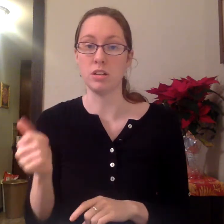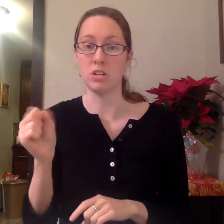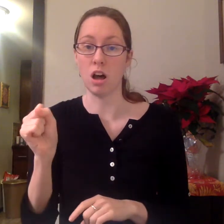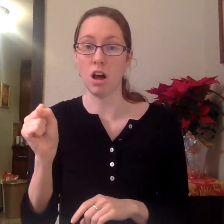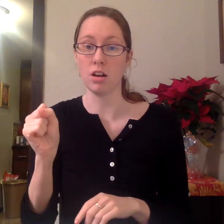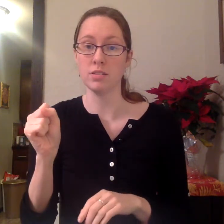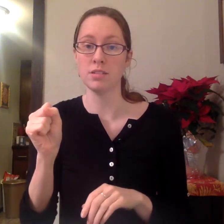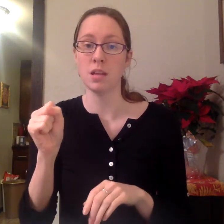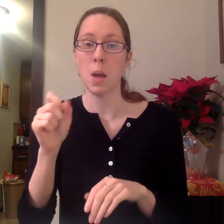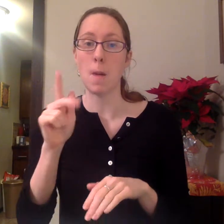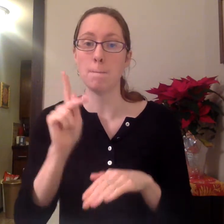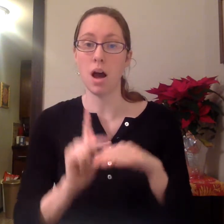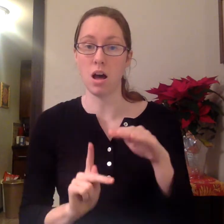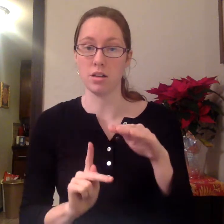dog's paws.